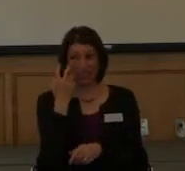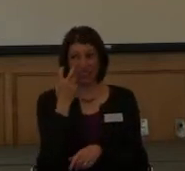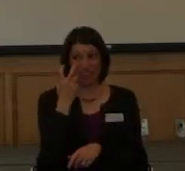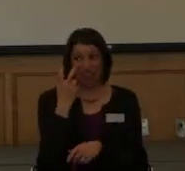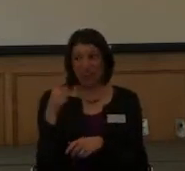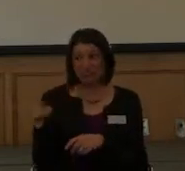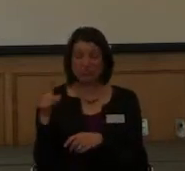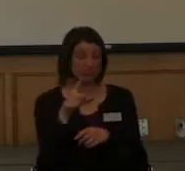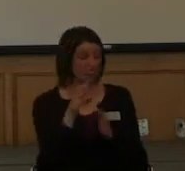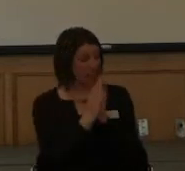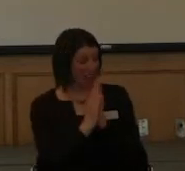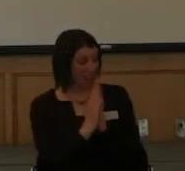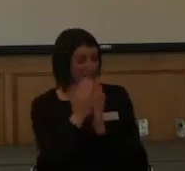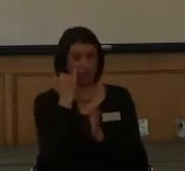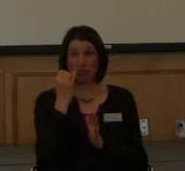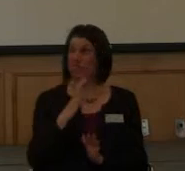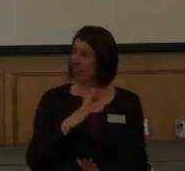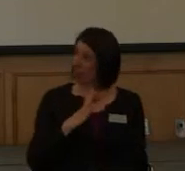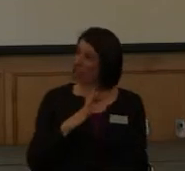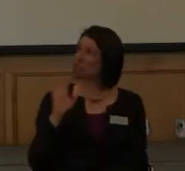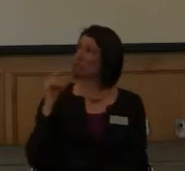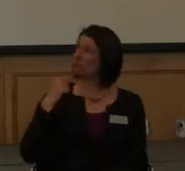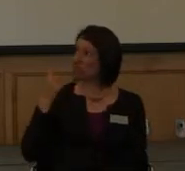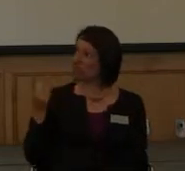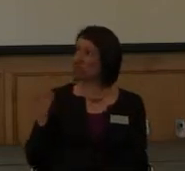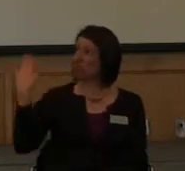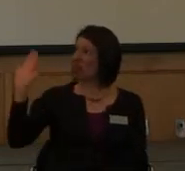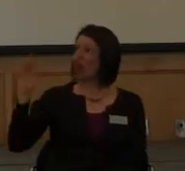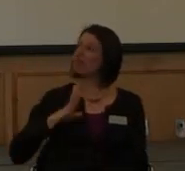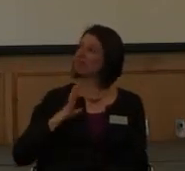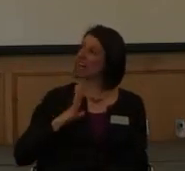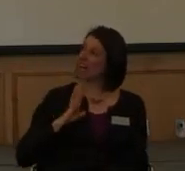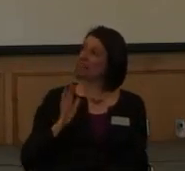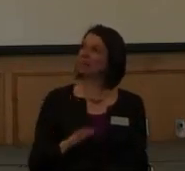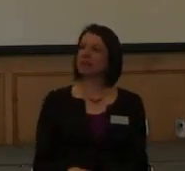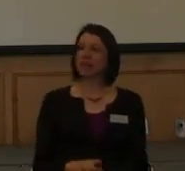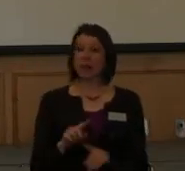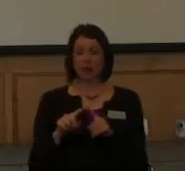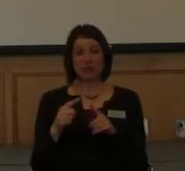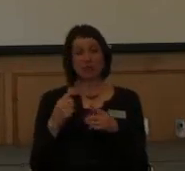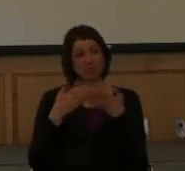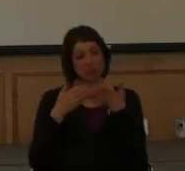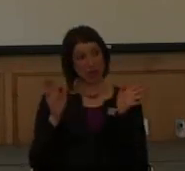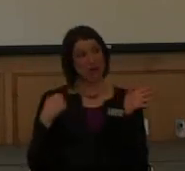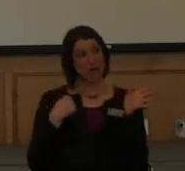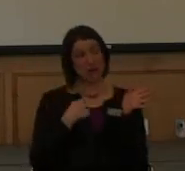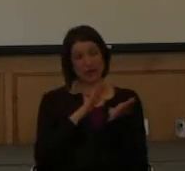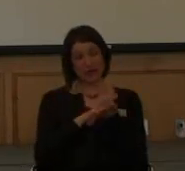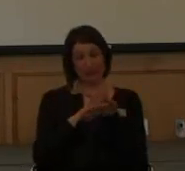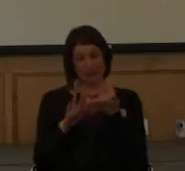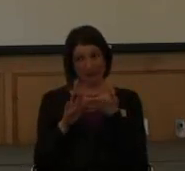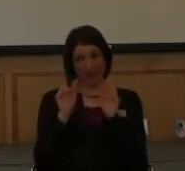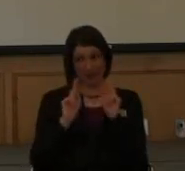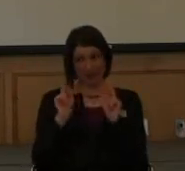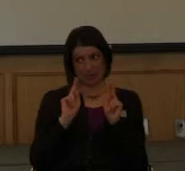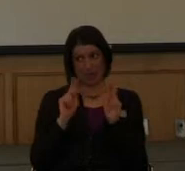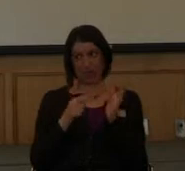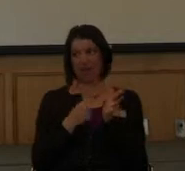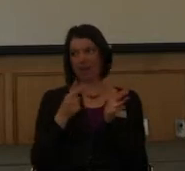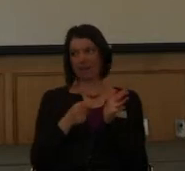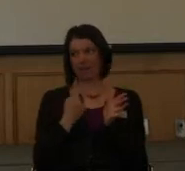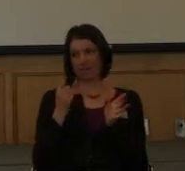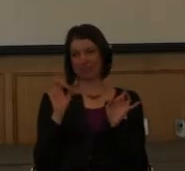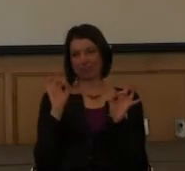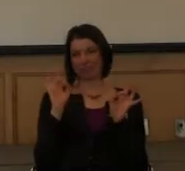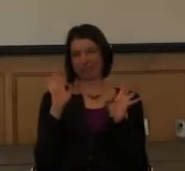ask. And if we're fine, we'll tell you. Most of us are generally very nice people. There are some jerks, but